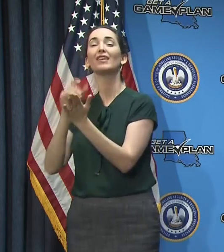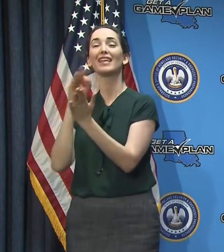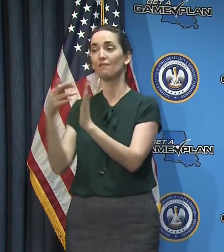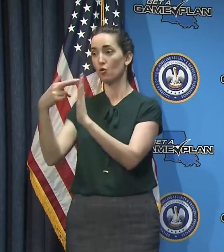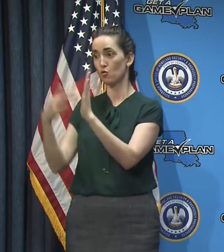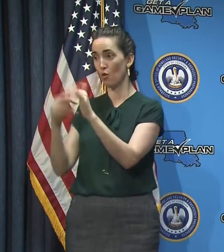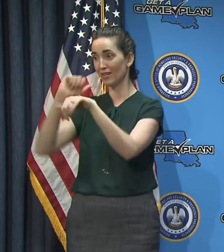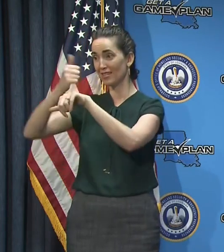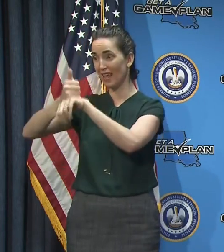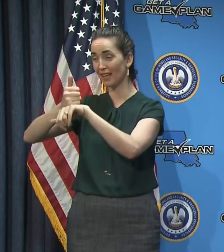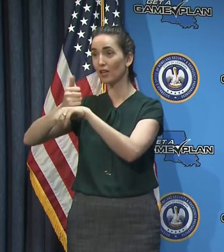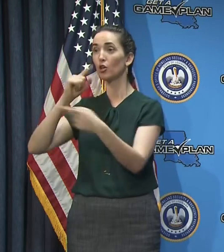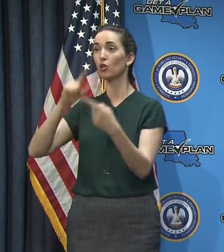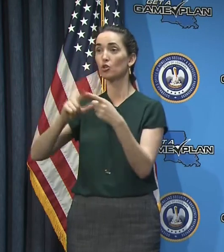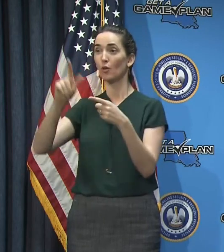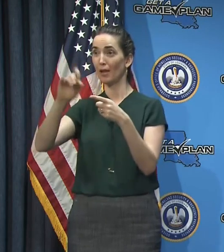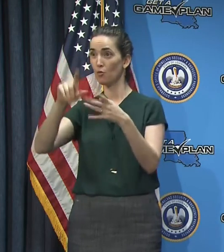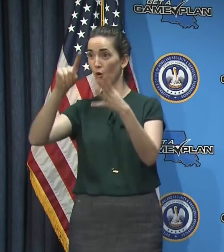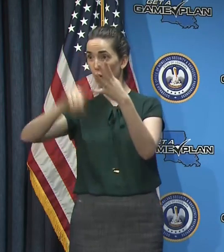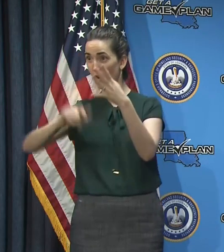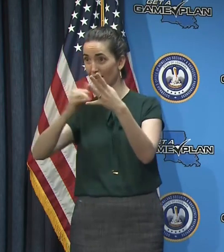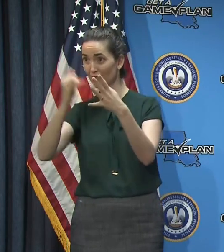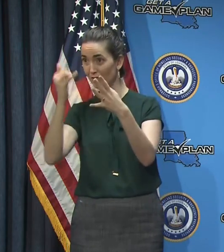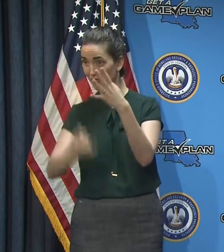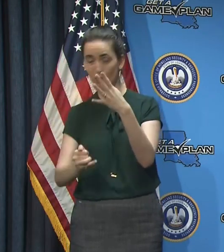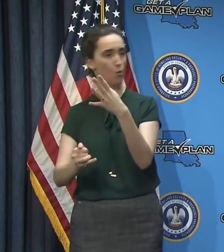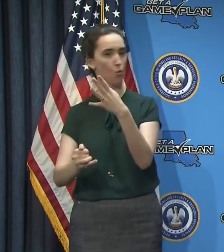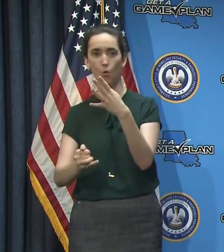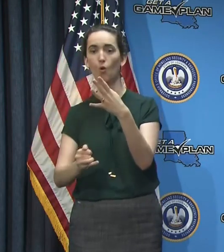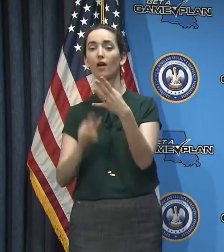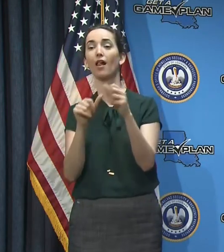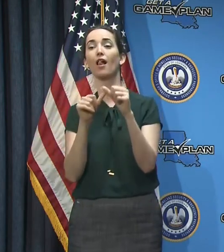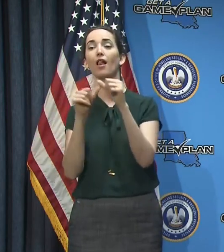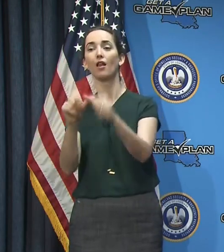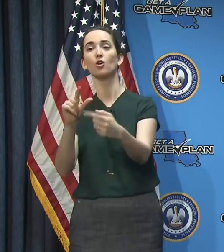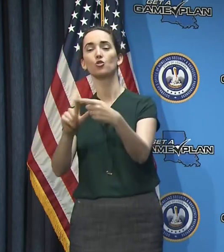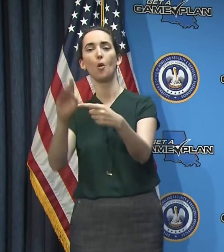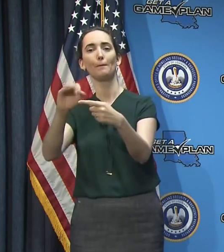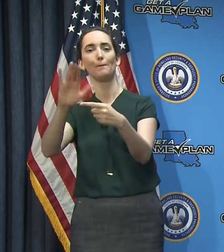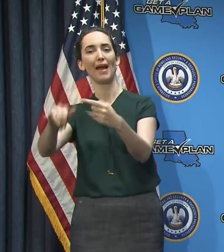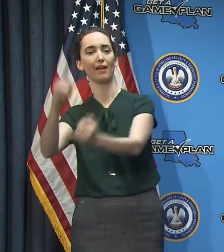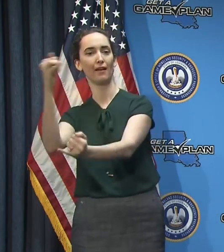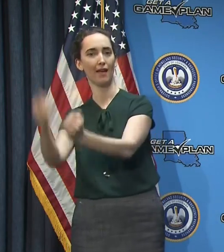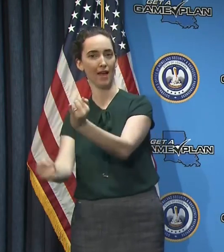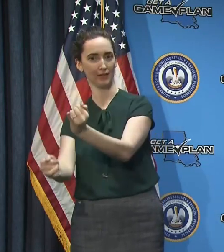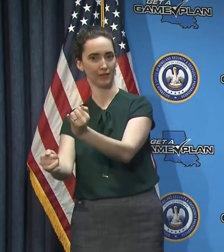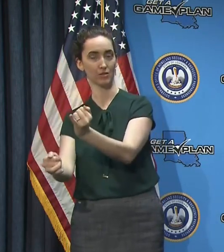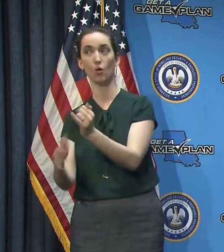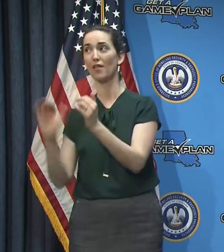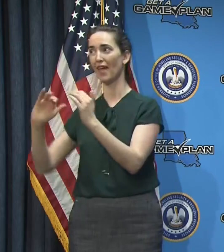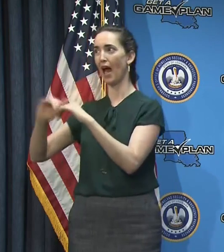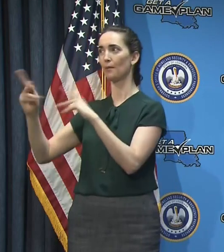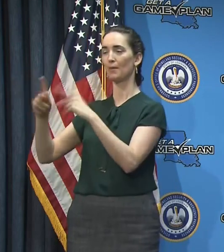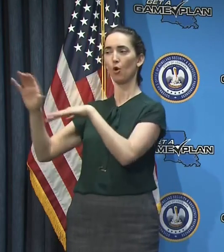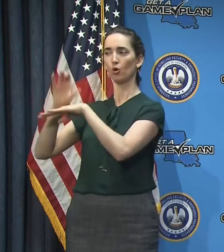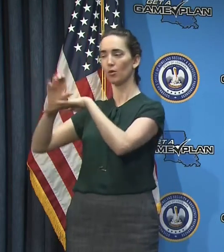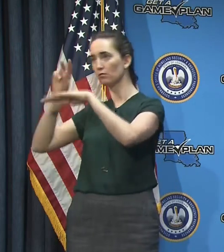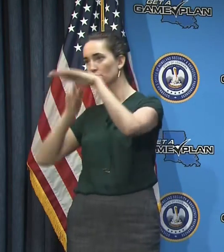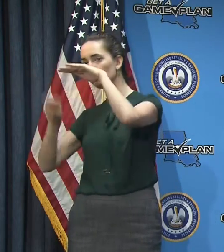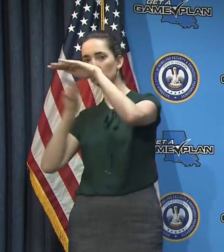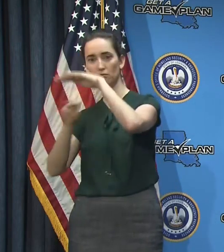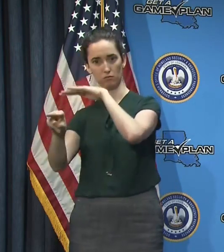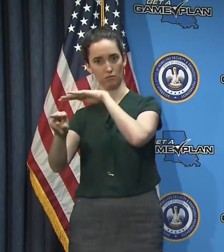making an announcement today, but the people need to know that that's what those models are premised upon. Uh, and because